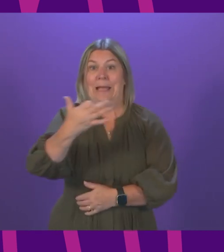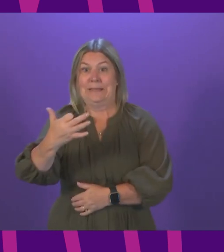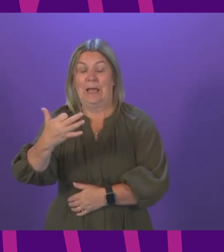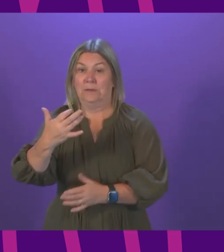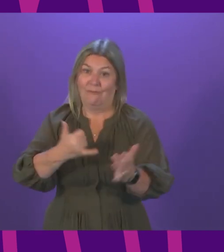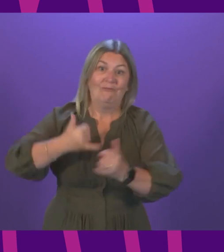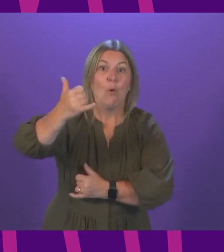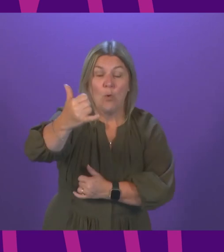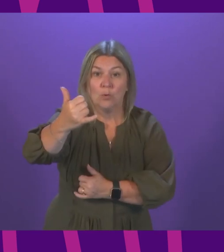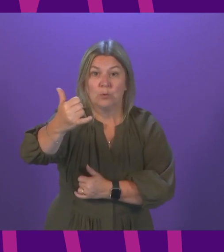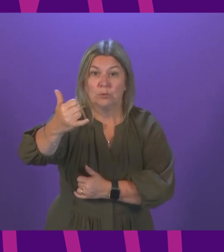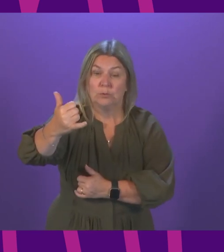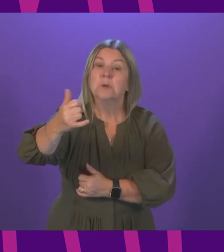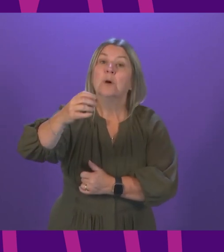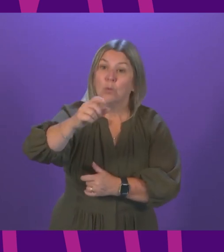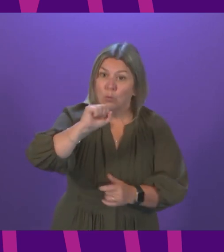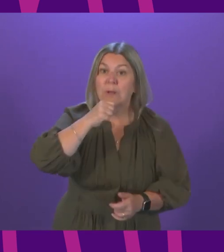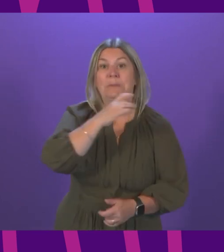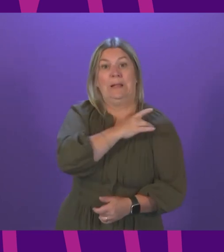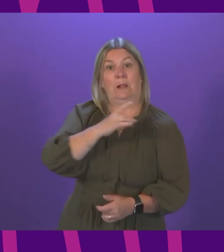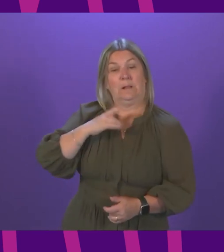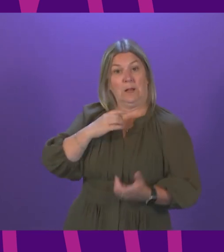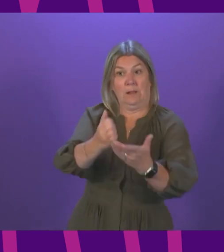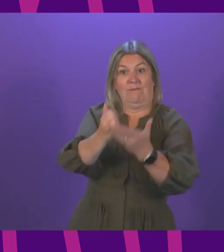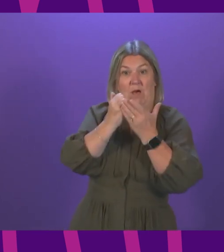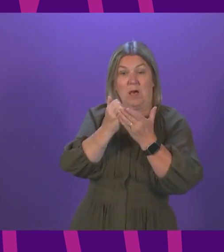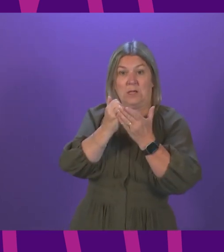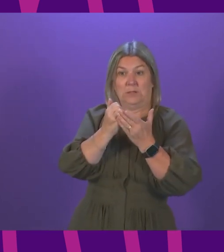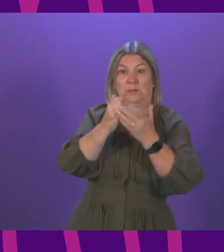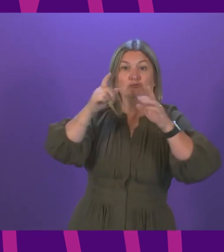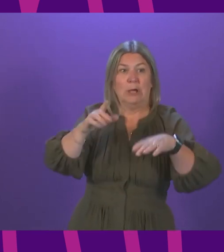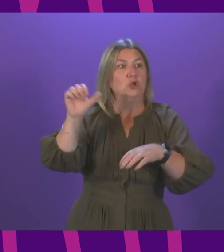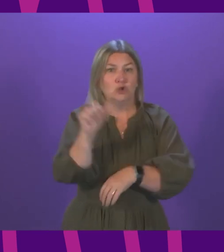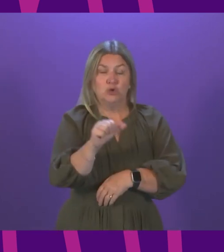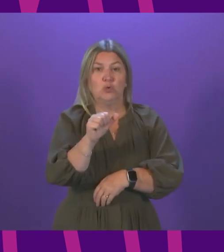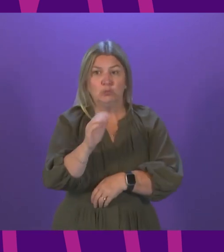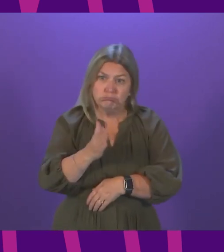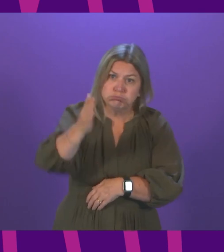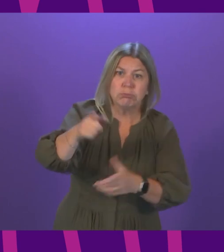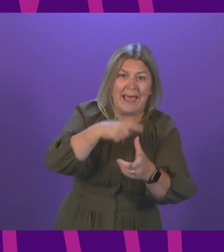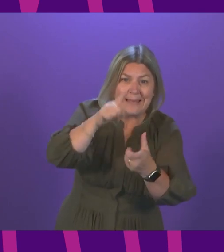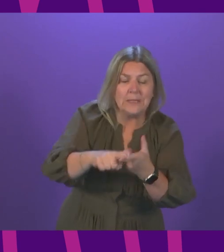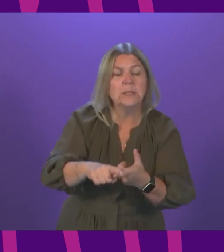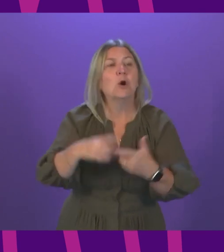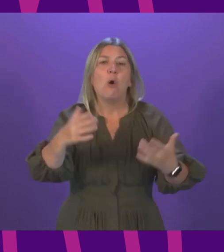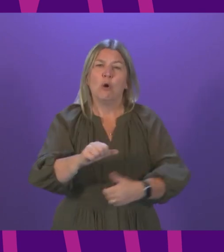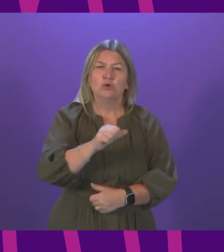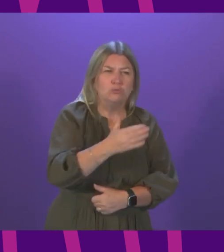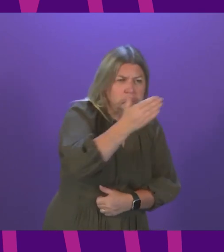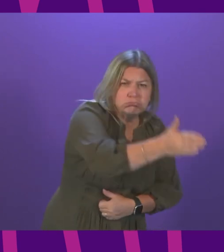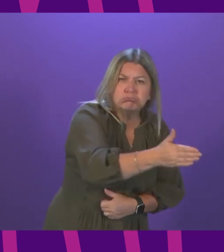where it is best for them to go. So if they need an ambulance, if it is critical for them to be in an A&E department, in an emergency department, they will be taken there.